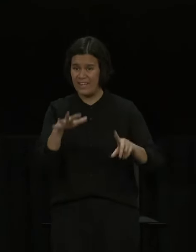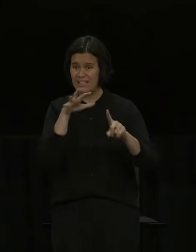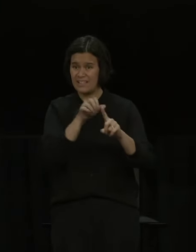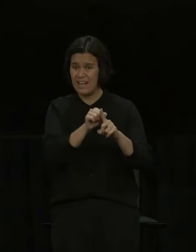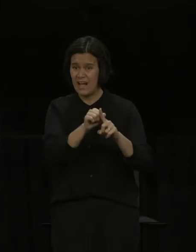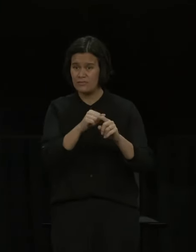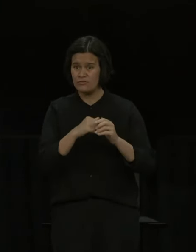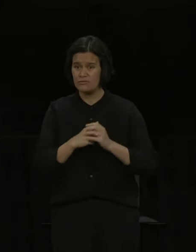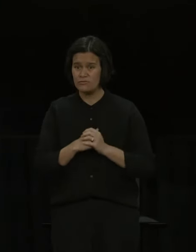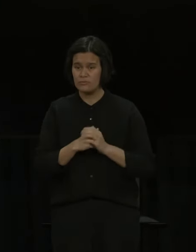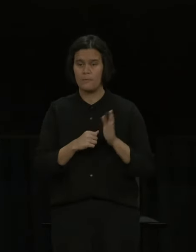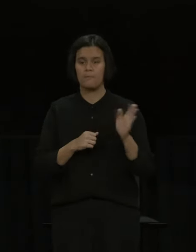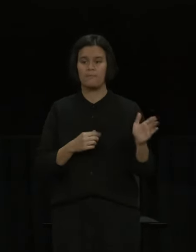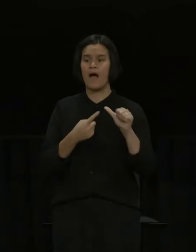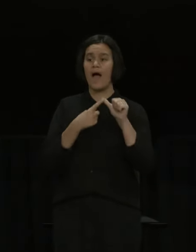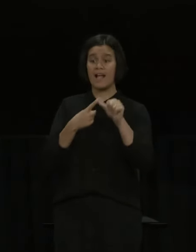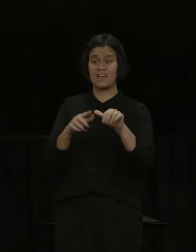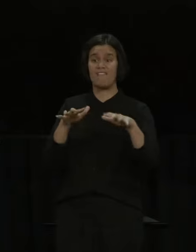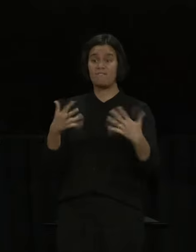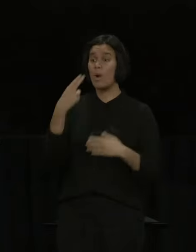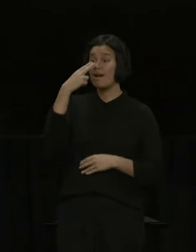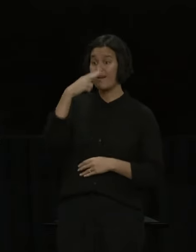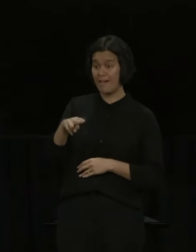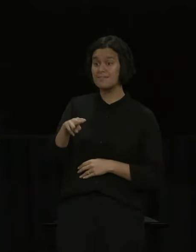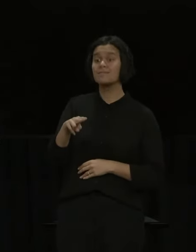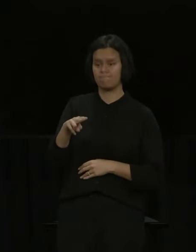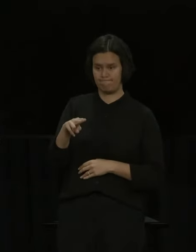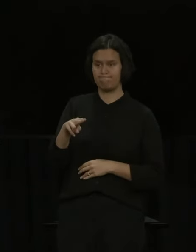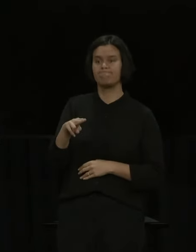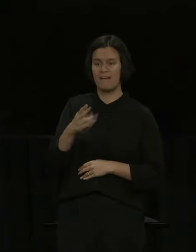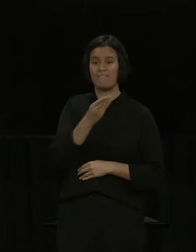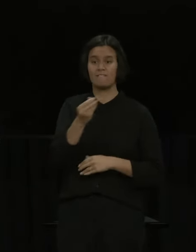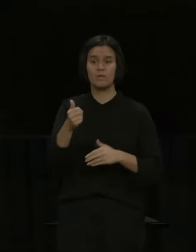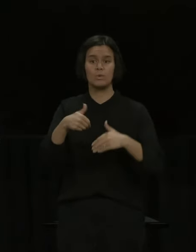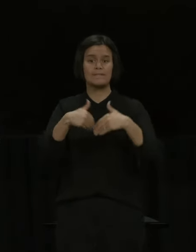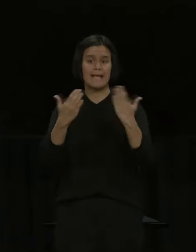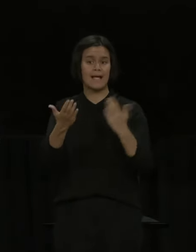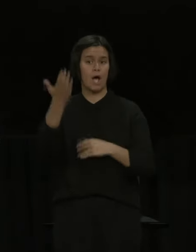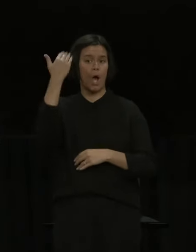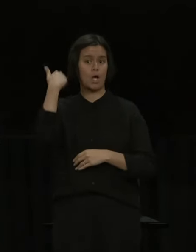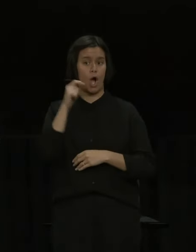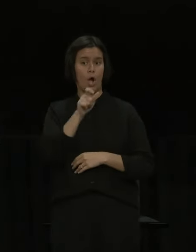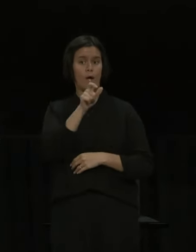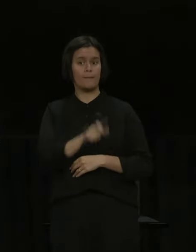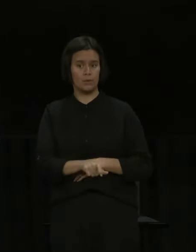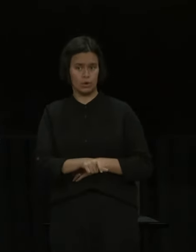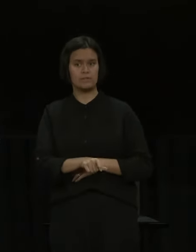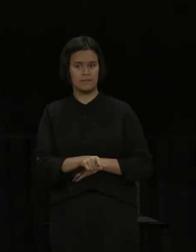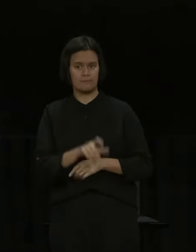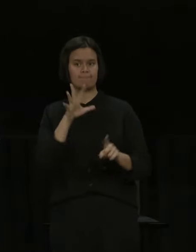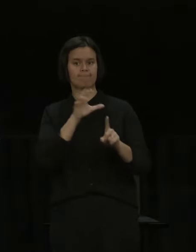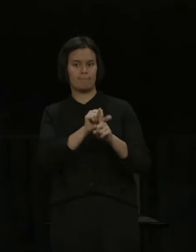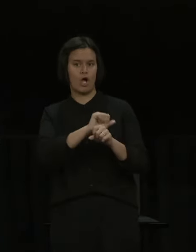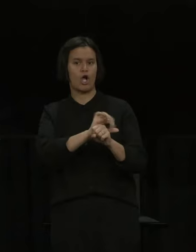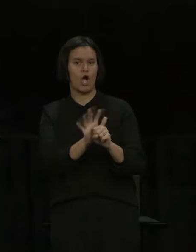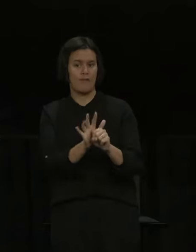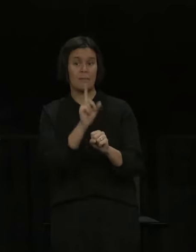identified in Nelson Marlborough a few days ago this is someone who had symptoms for a wee while and so therefore the